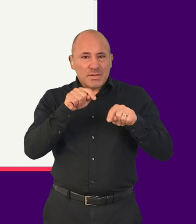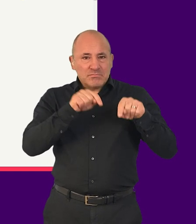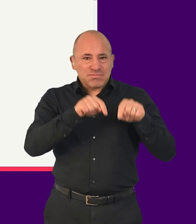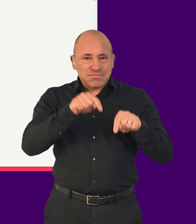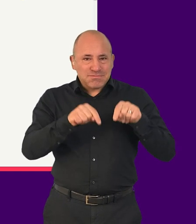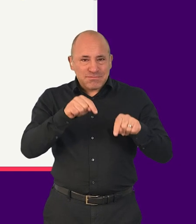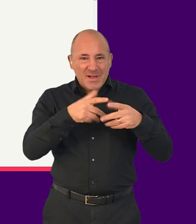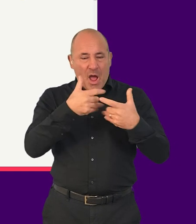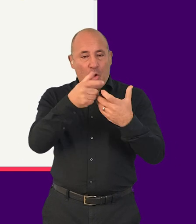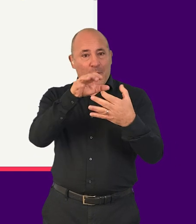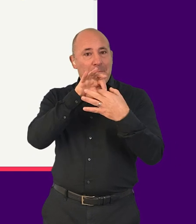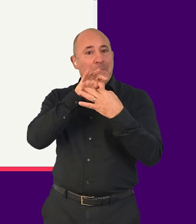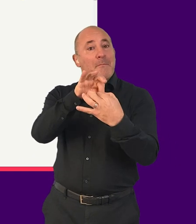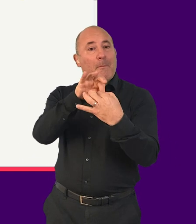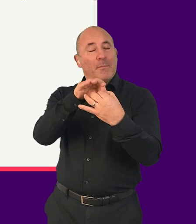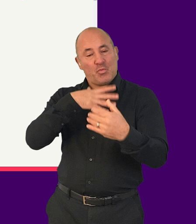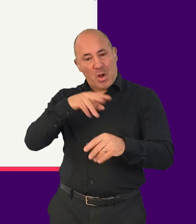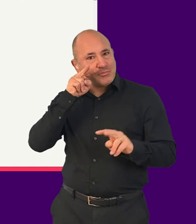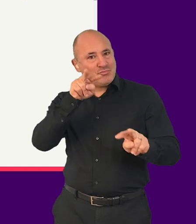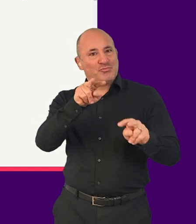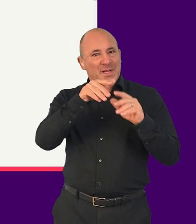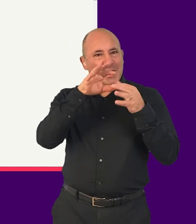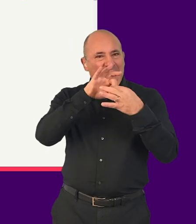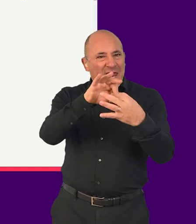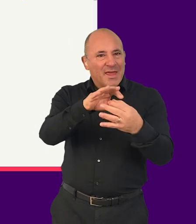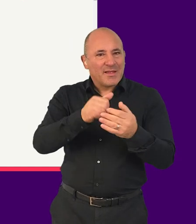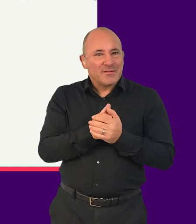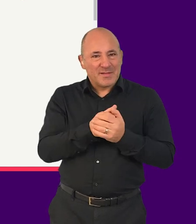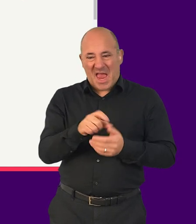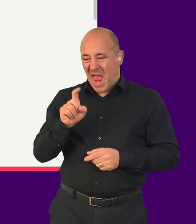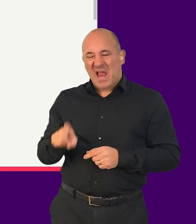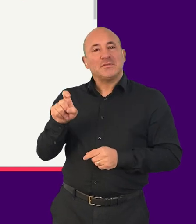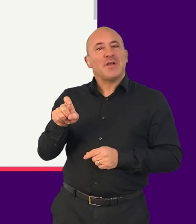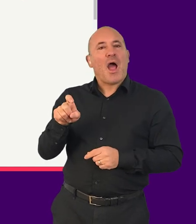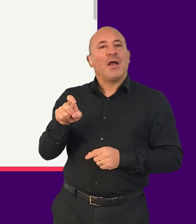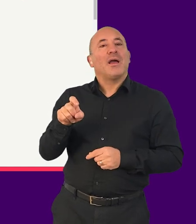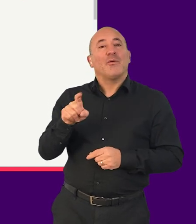interact with a focused element. Enter is used to activate links.